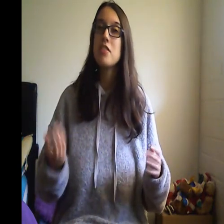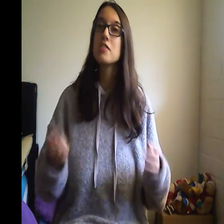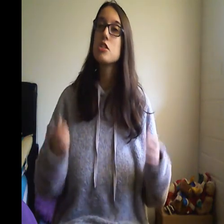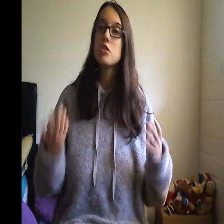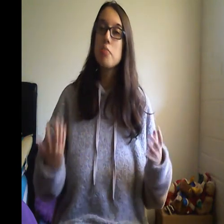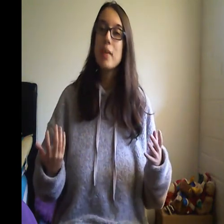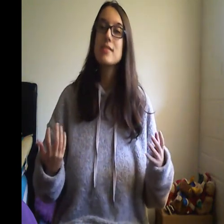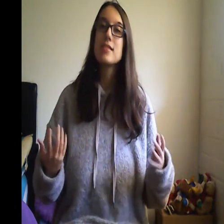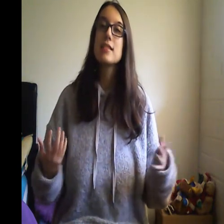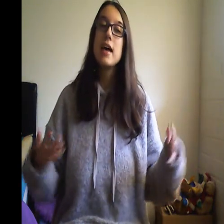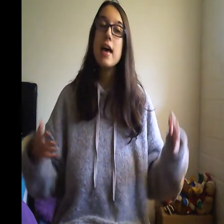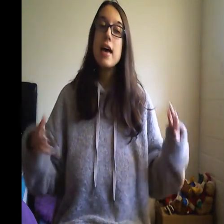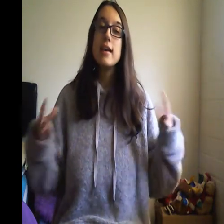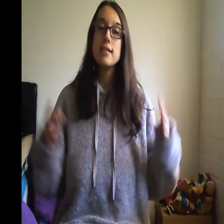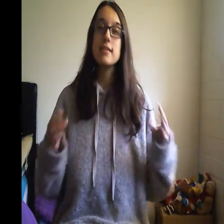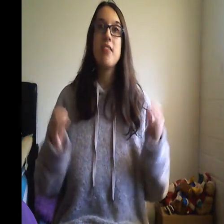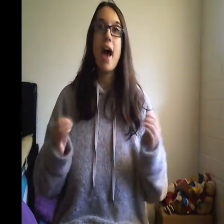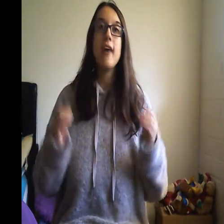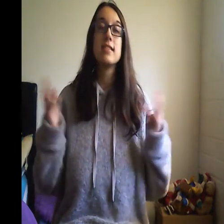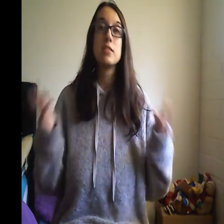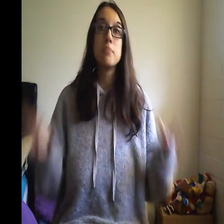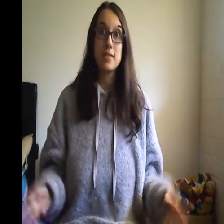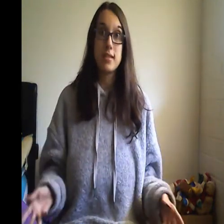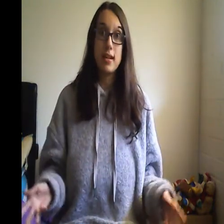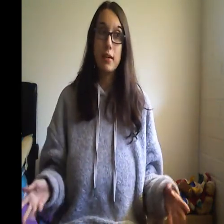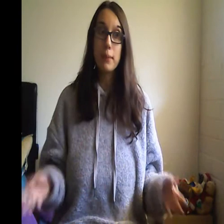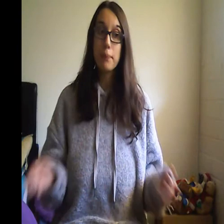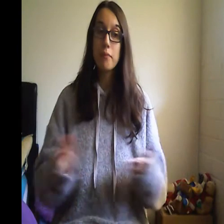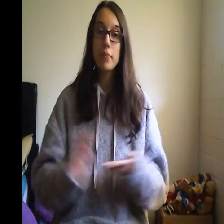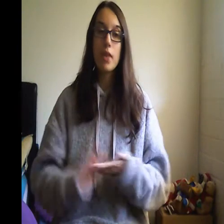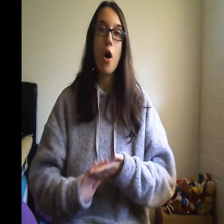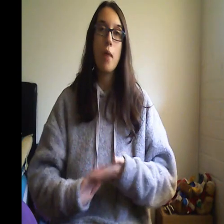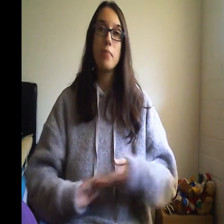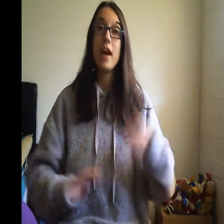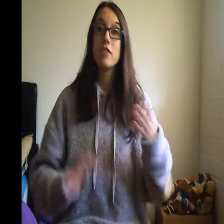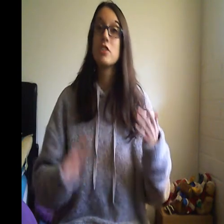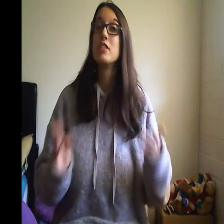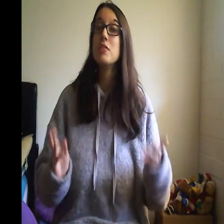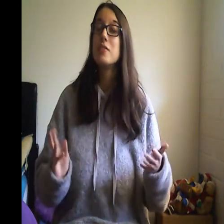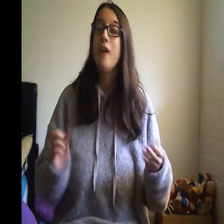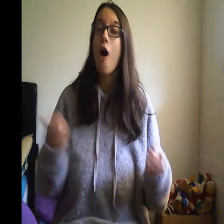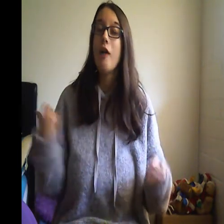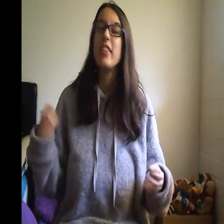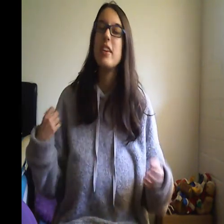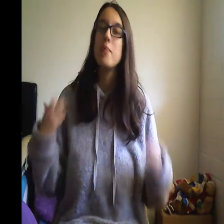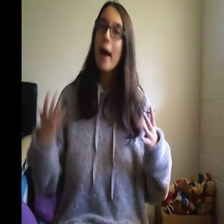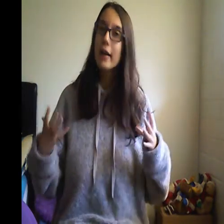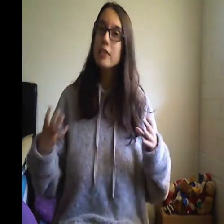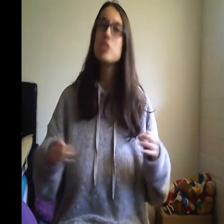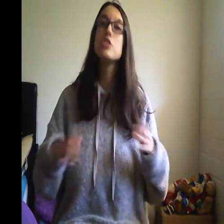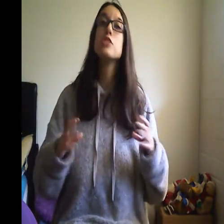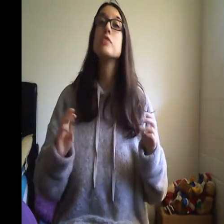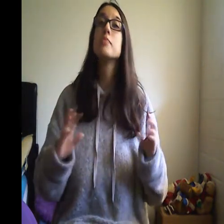is that it's messy um they actually do say on the package to spit wisely